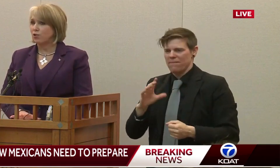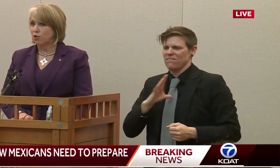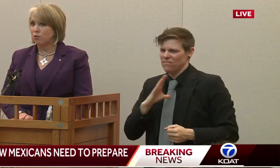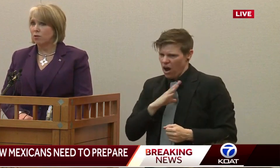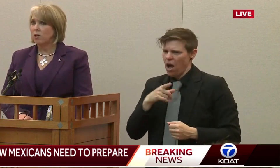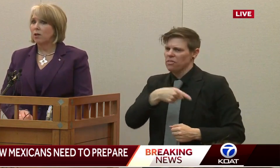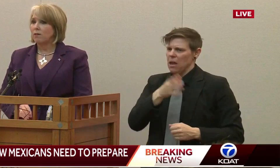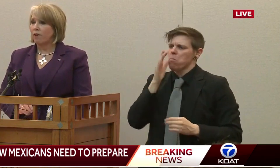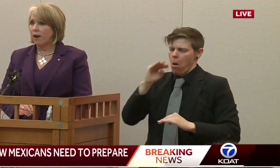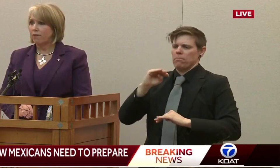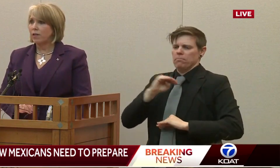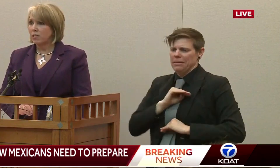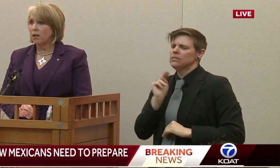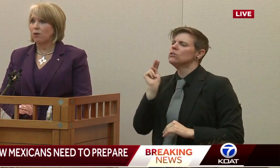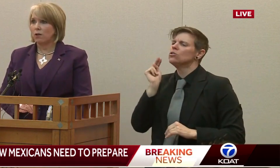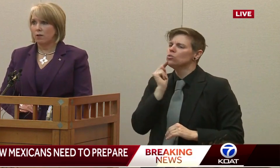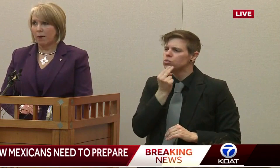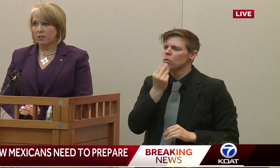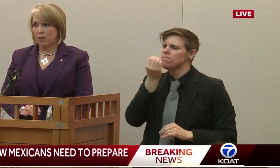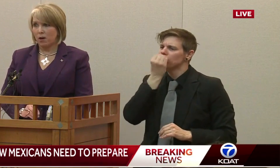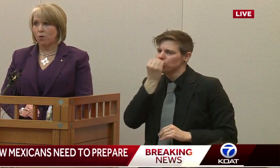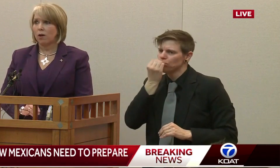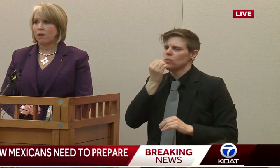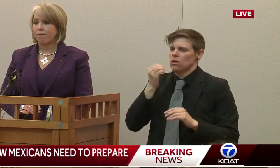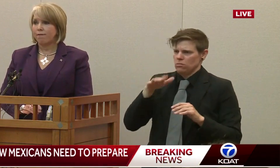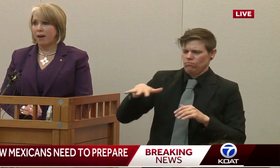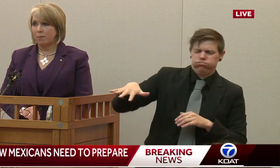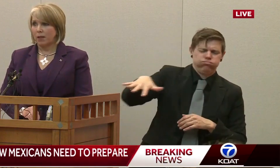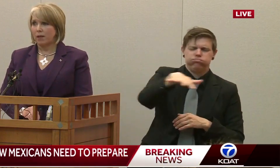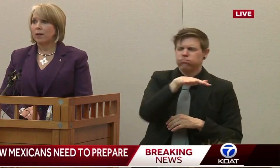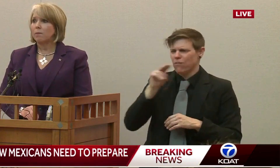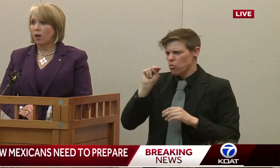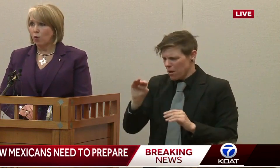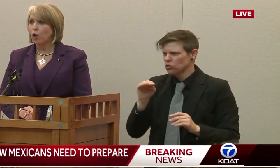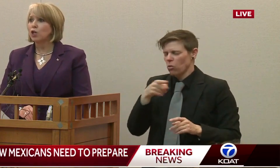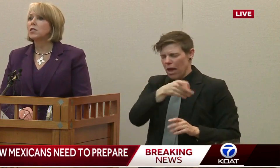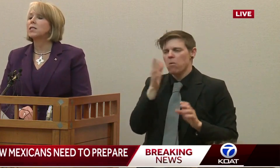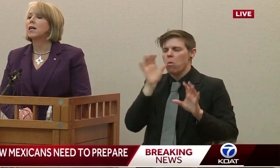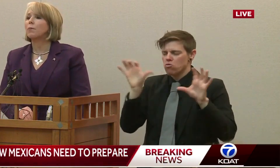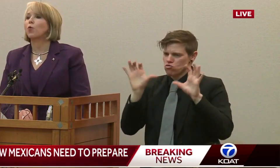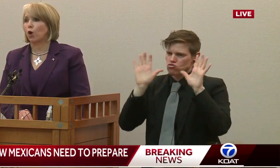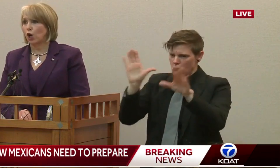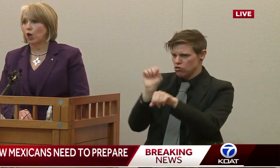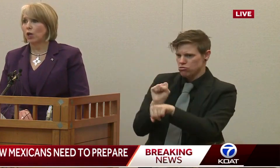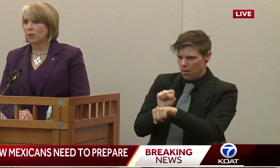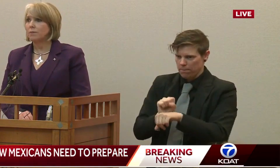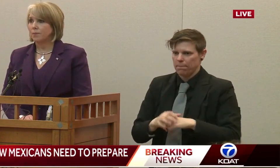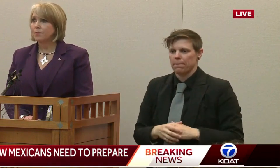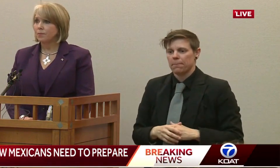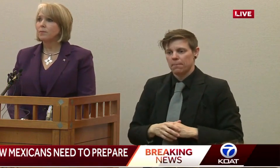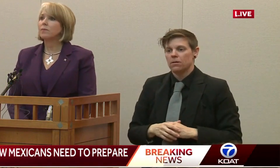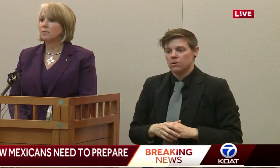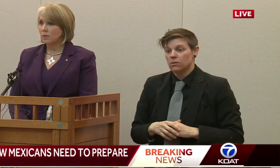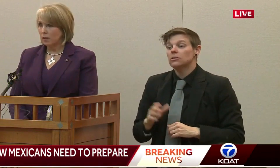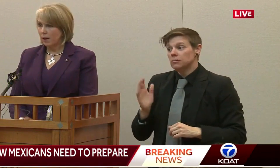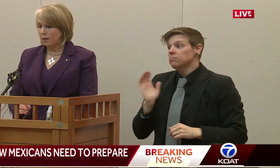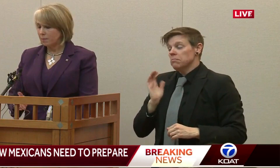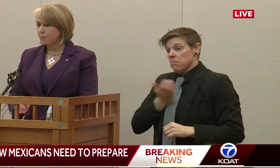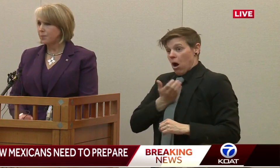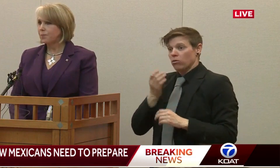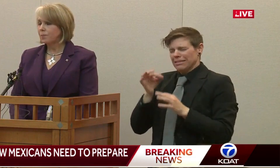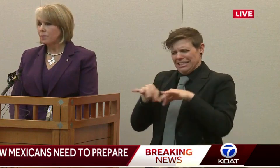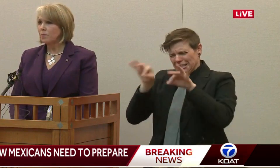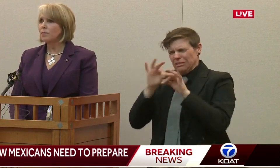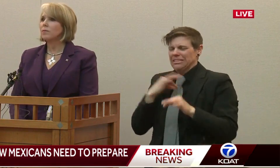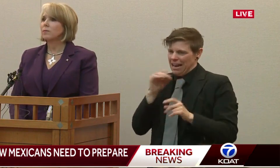food issues for every single New Mexico family. But our workers need to come to work. And one last